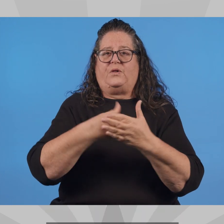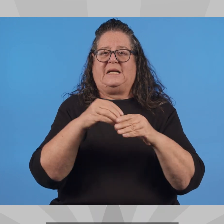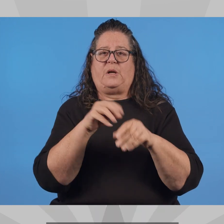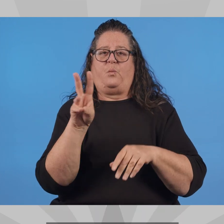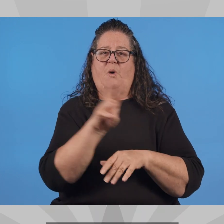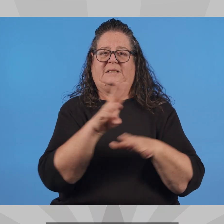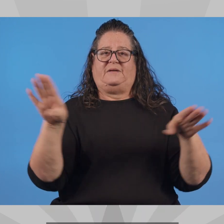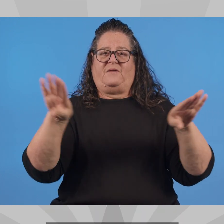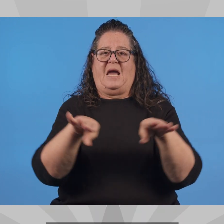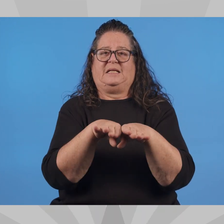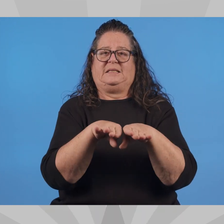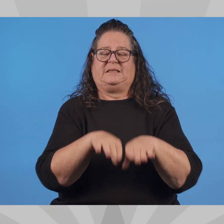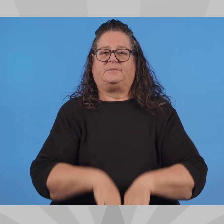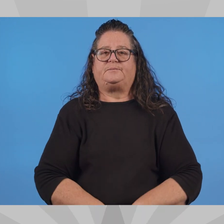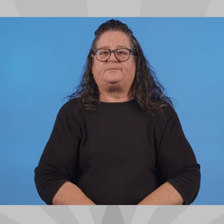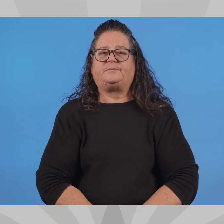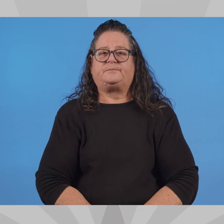for all in the West Valley.